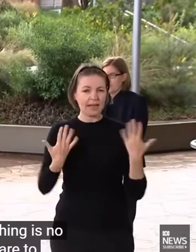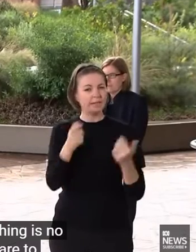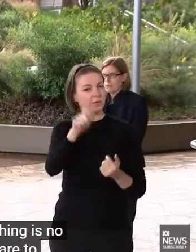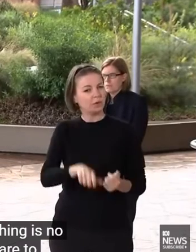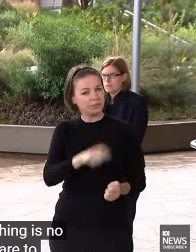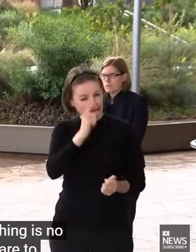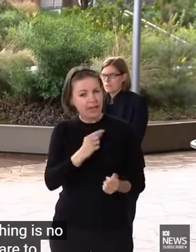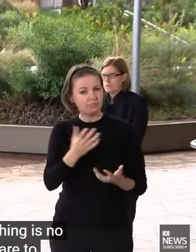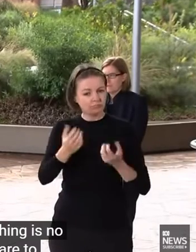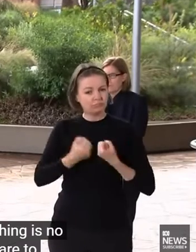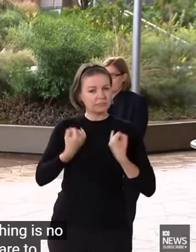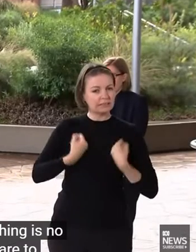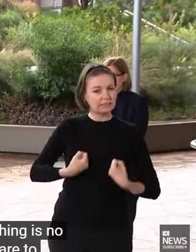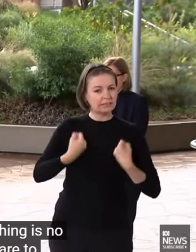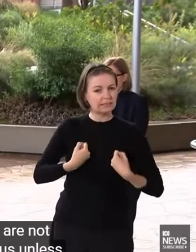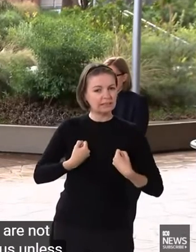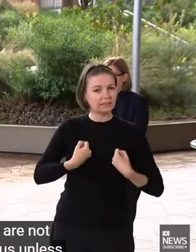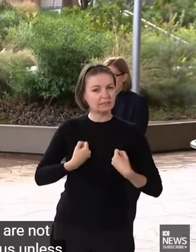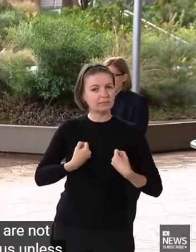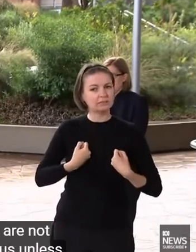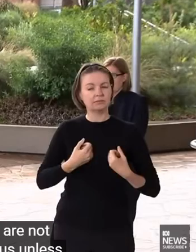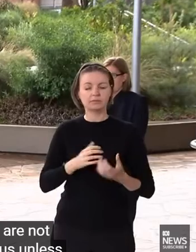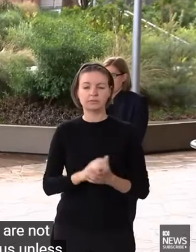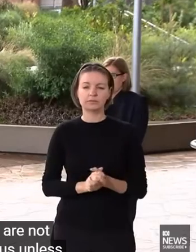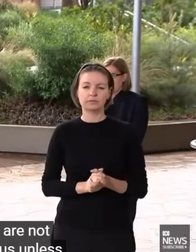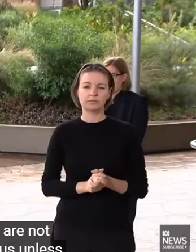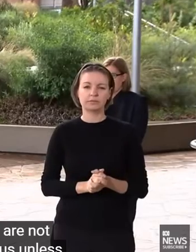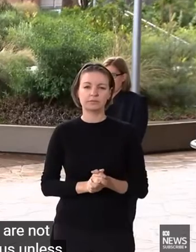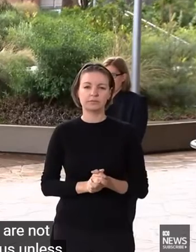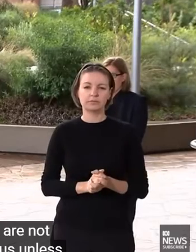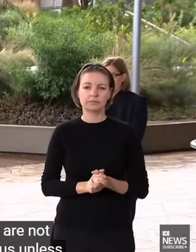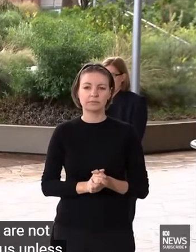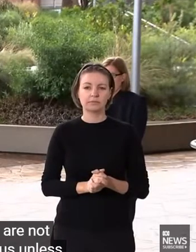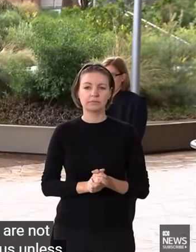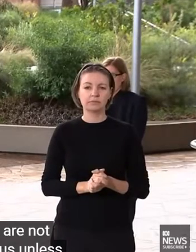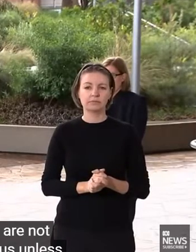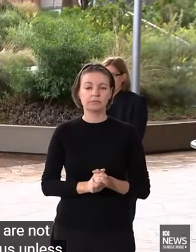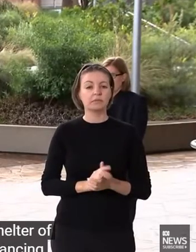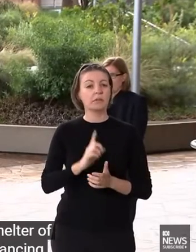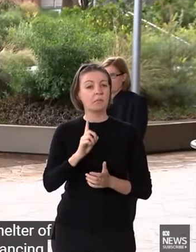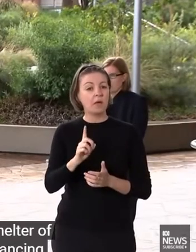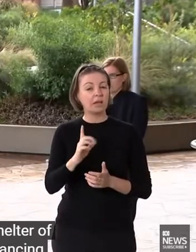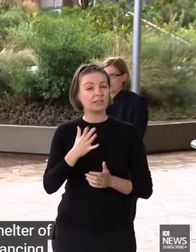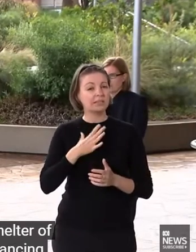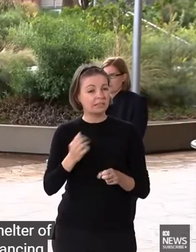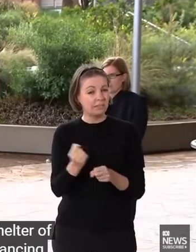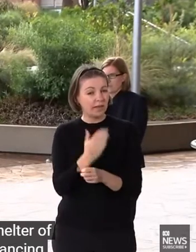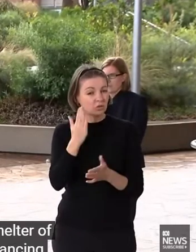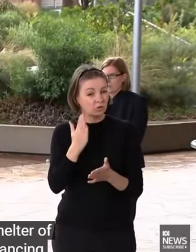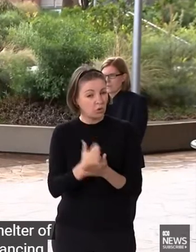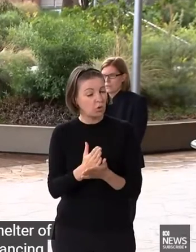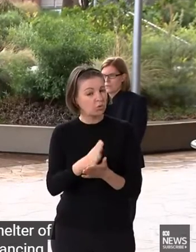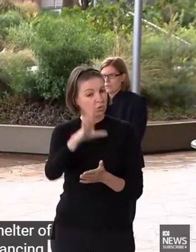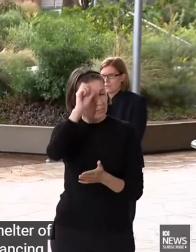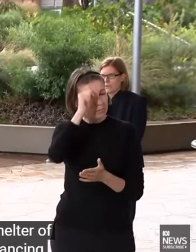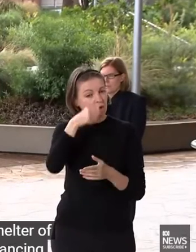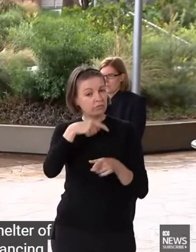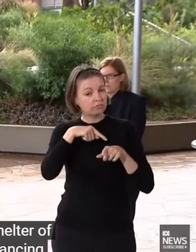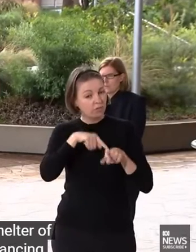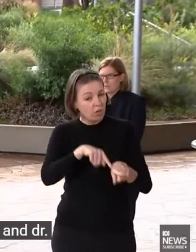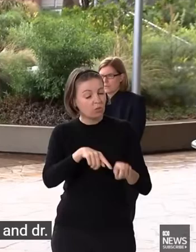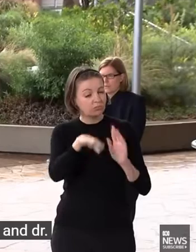have the shelter of both the social distancing issues that Kerry Chant, Dr Chant has